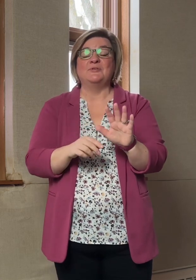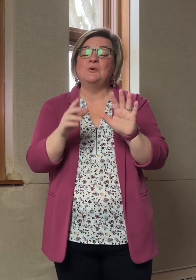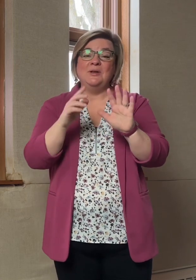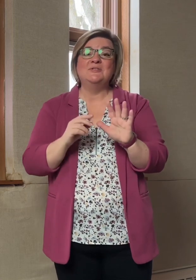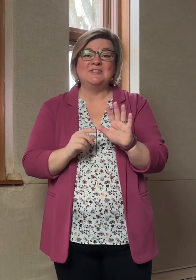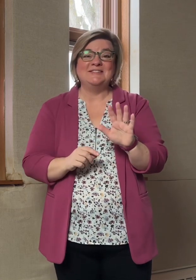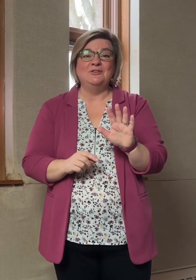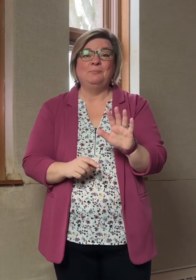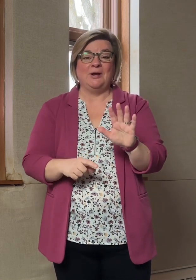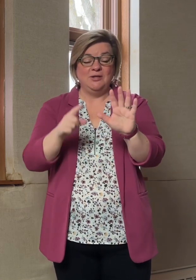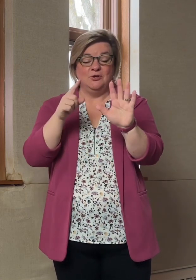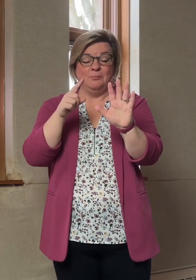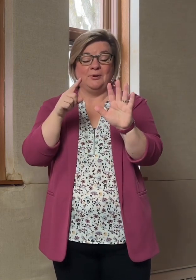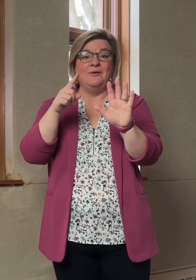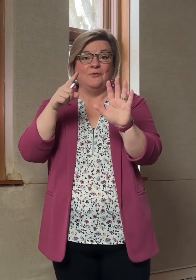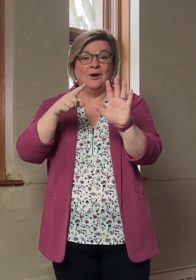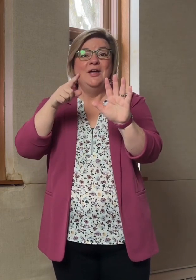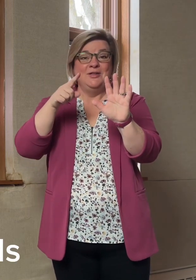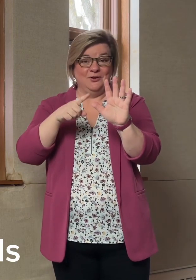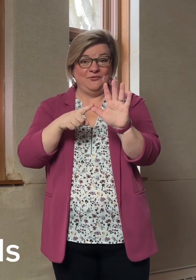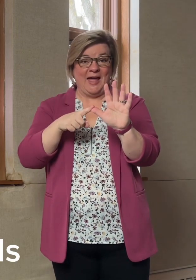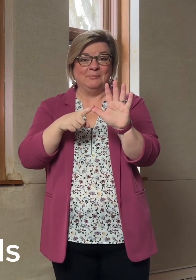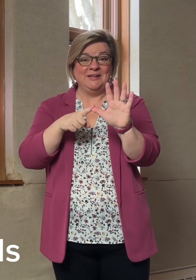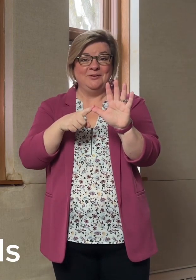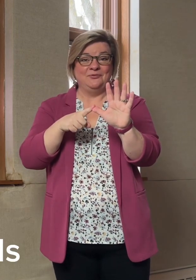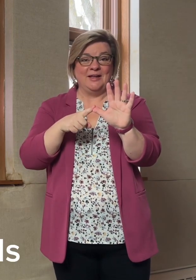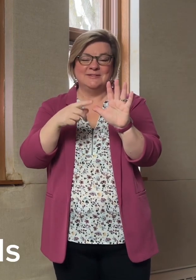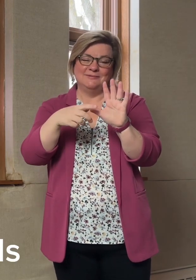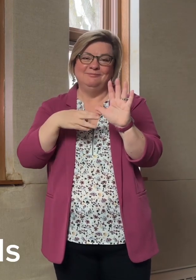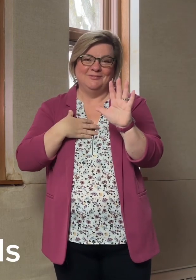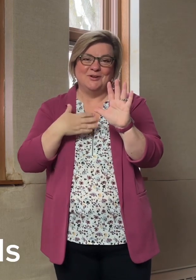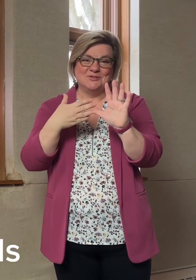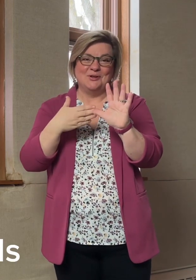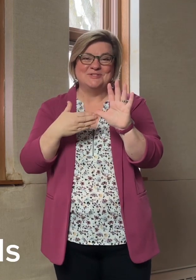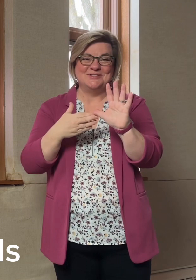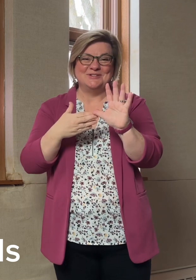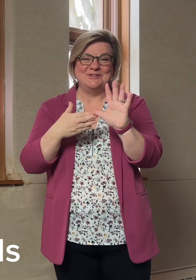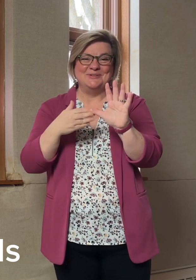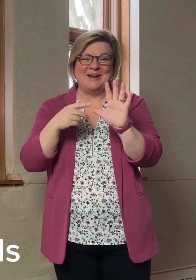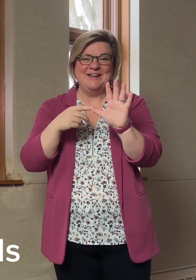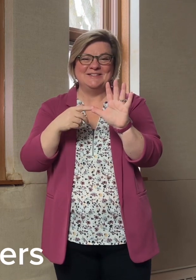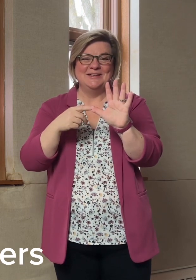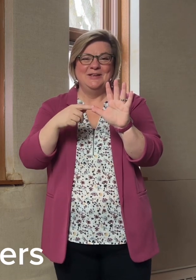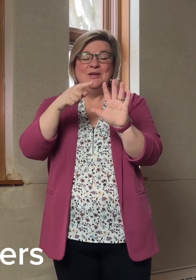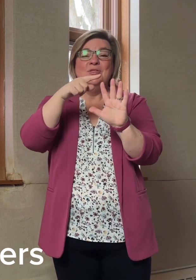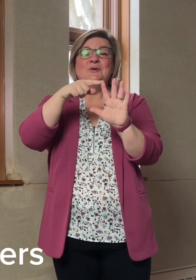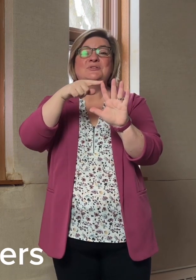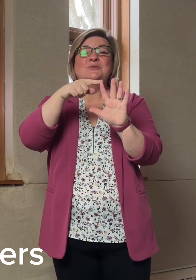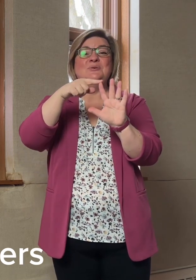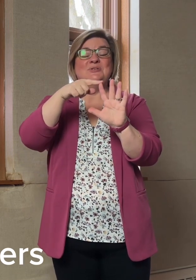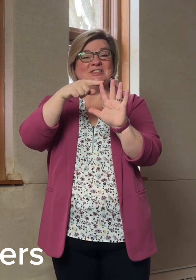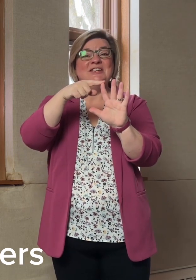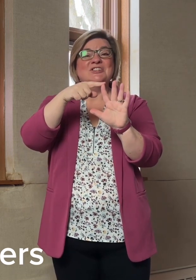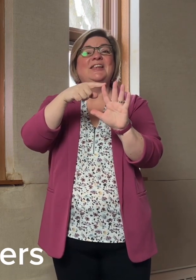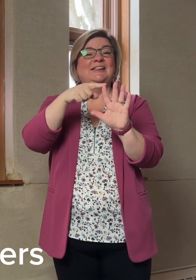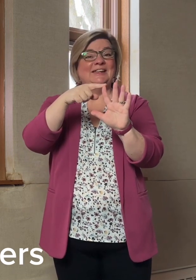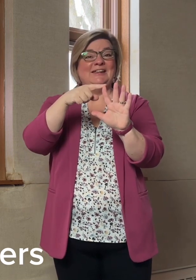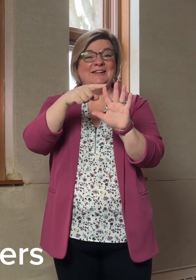So when you sit down to pray, you can pray for your family and friends, those closest to you, right? Those who teach and lead.